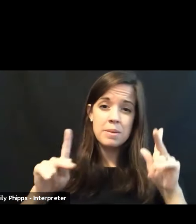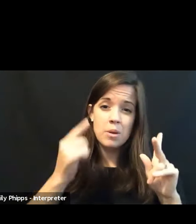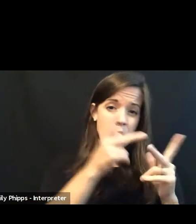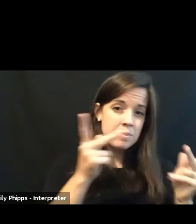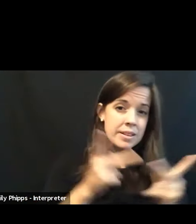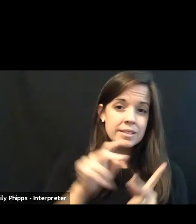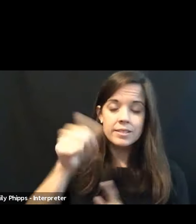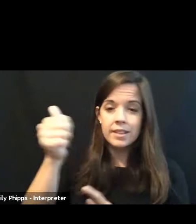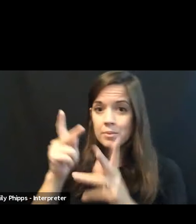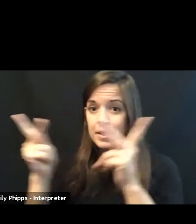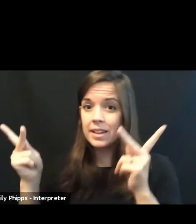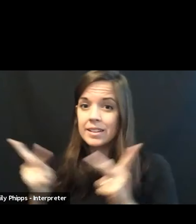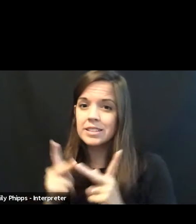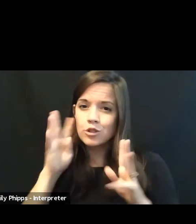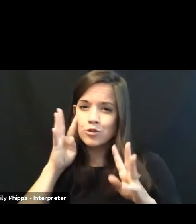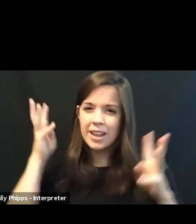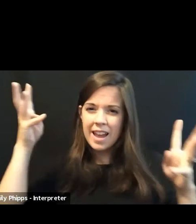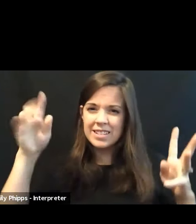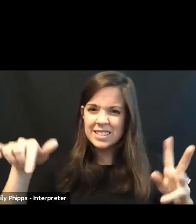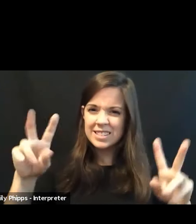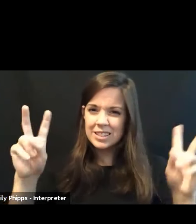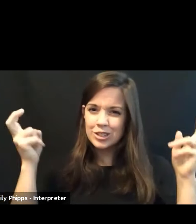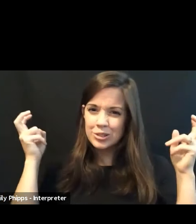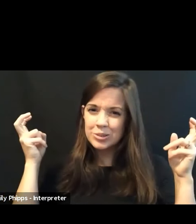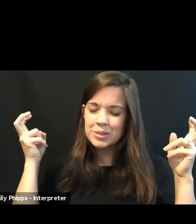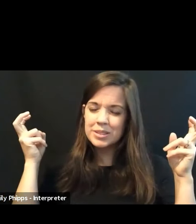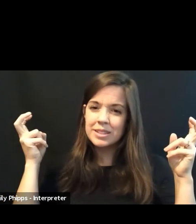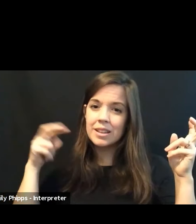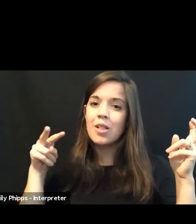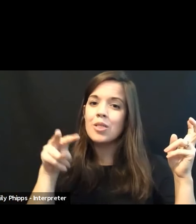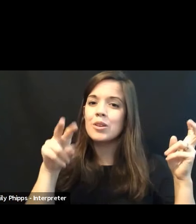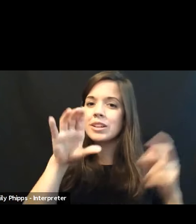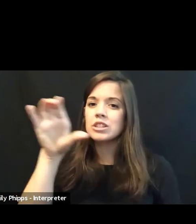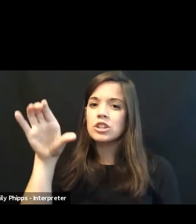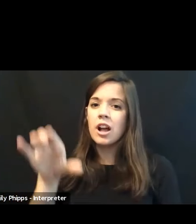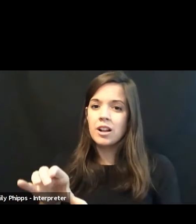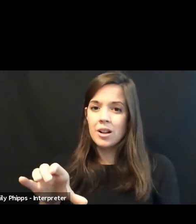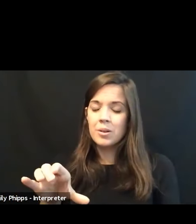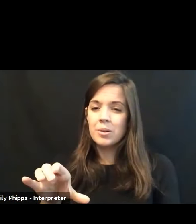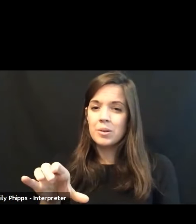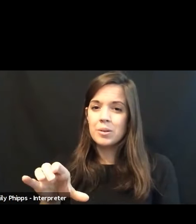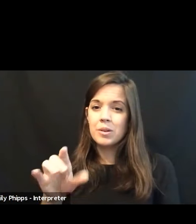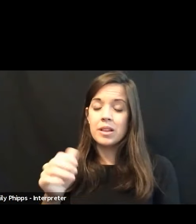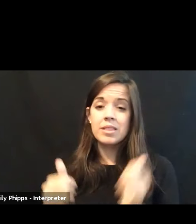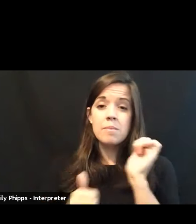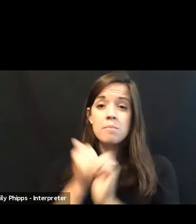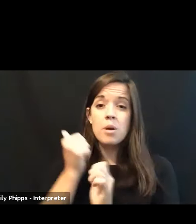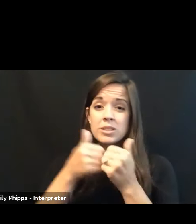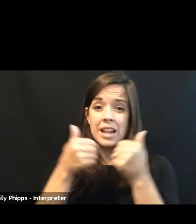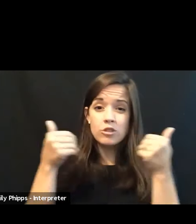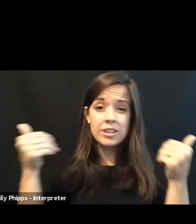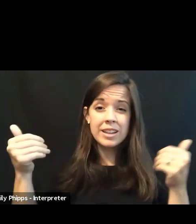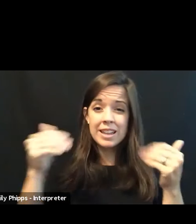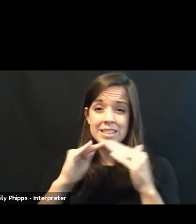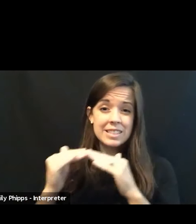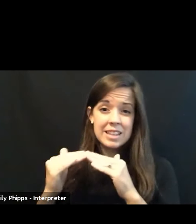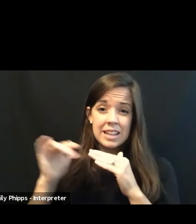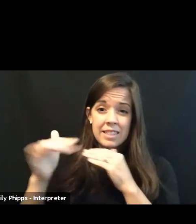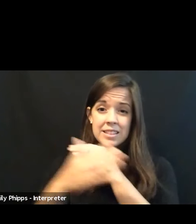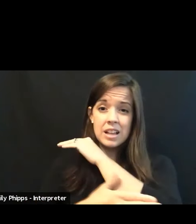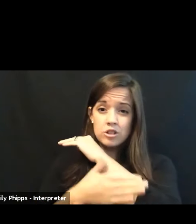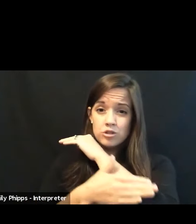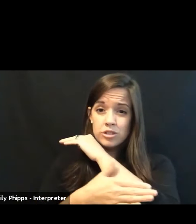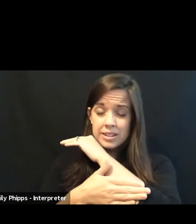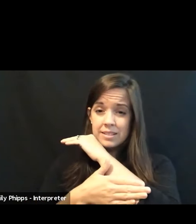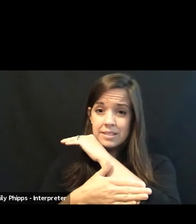creates these issues. Look at Chicago, the most segregated city in this country. And